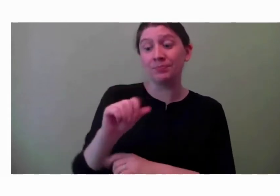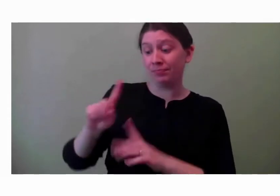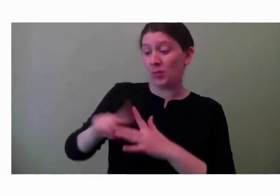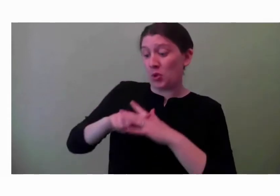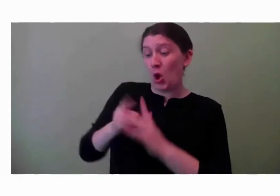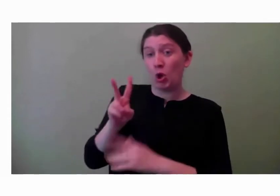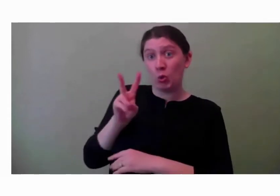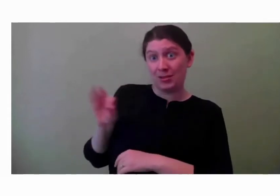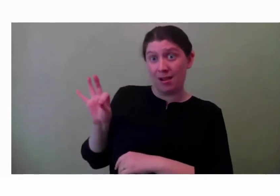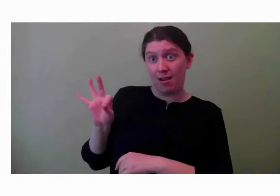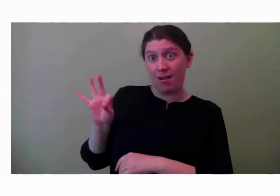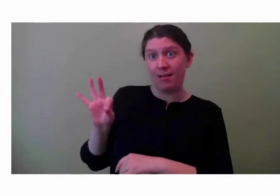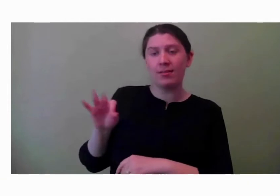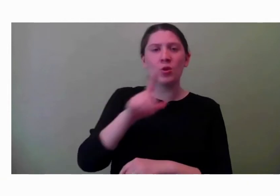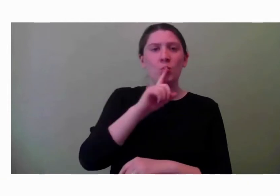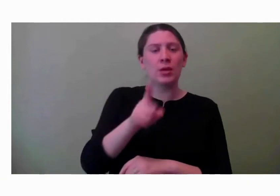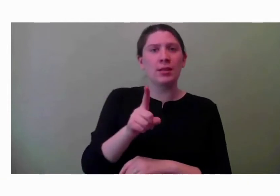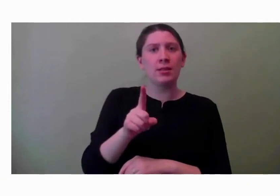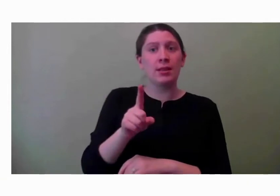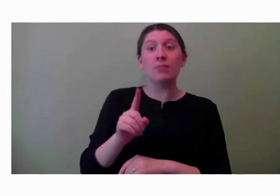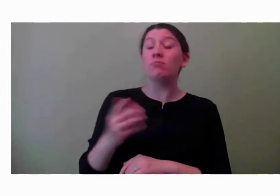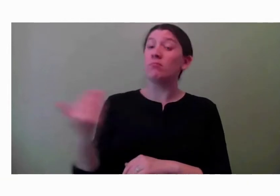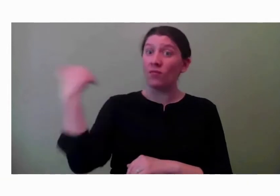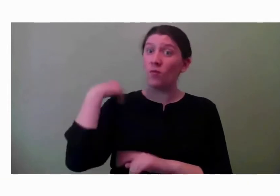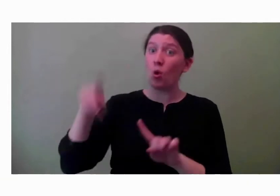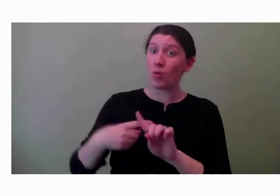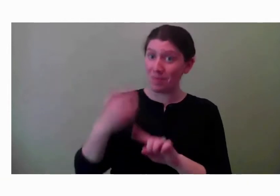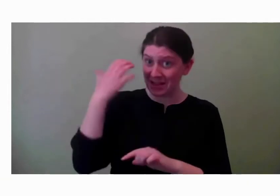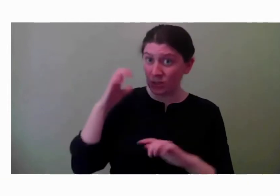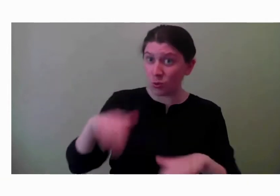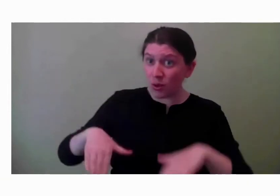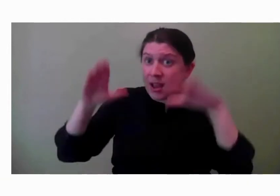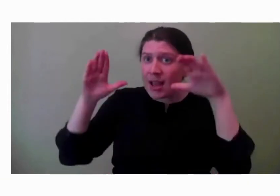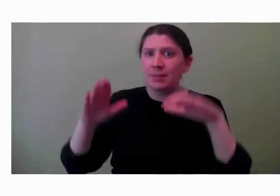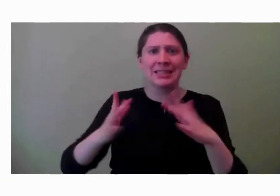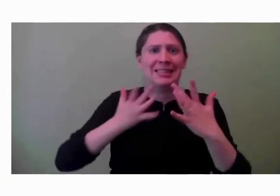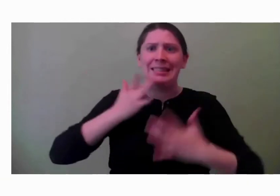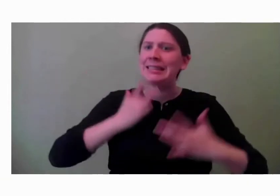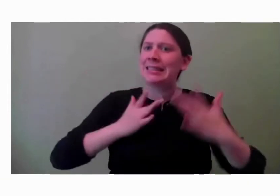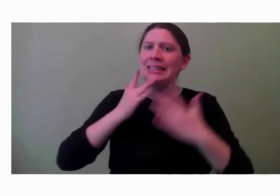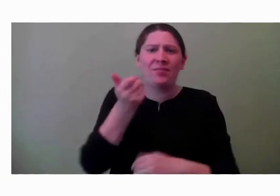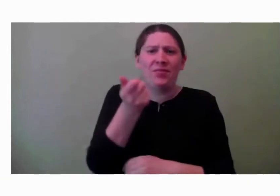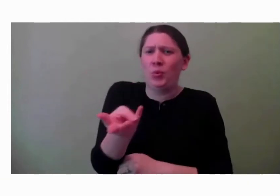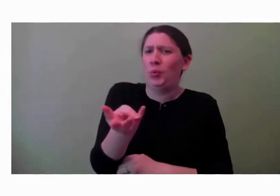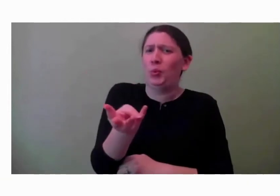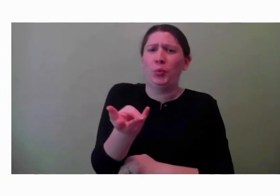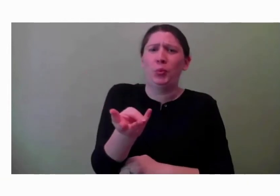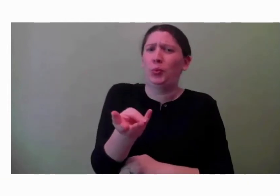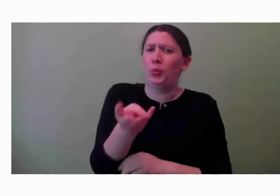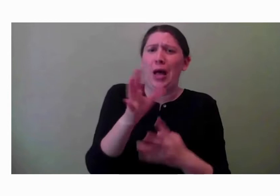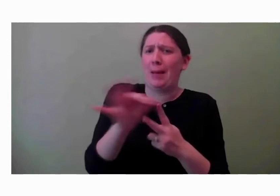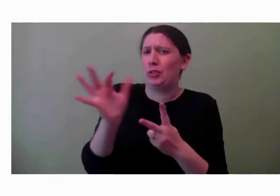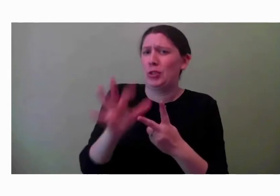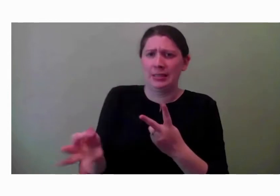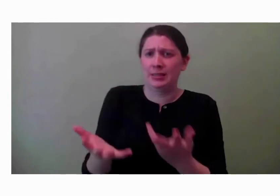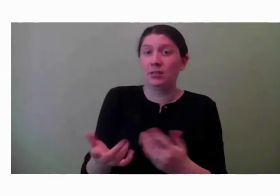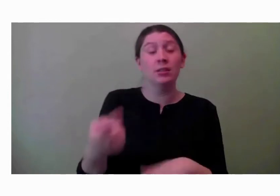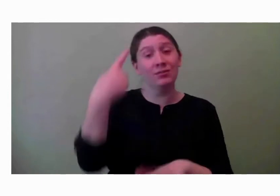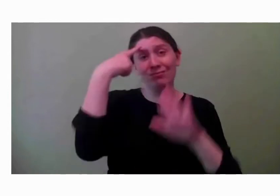when my cousin was growing up, there really were very limited options for where do I go to learn how to swim? Where do I go to play